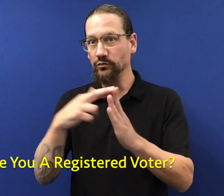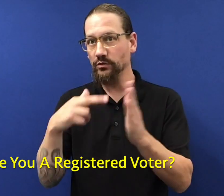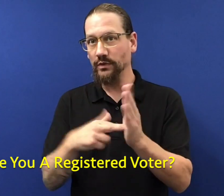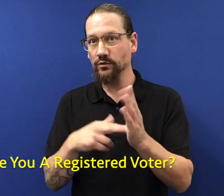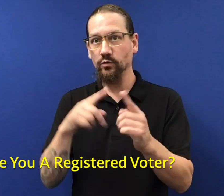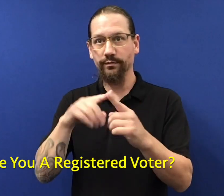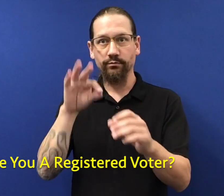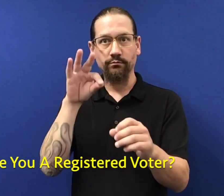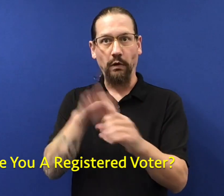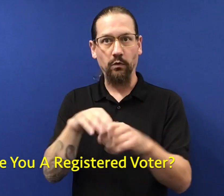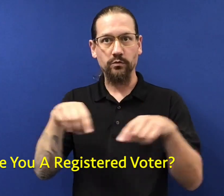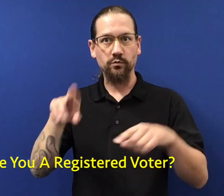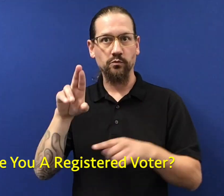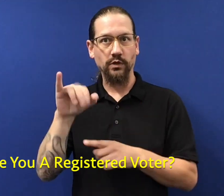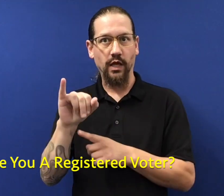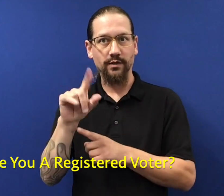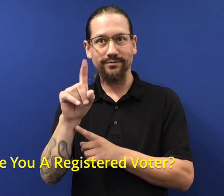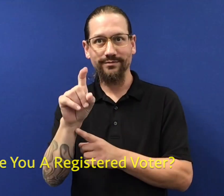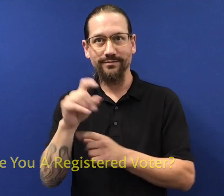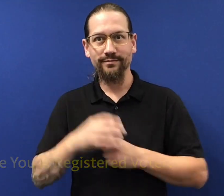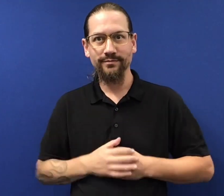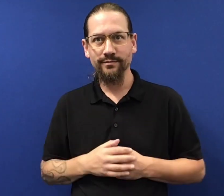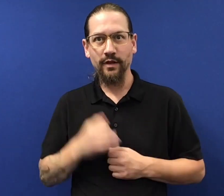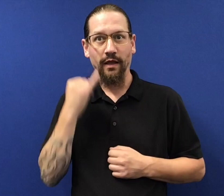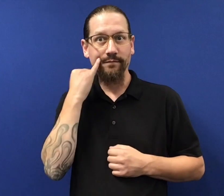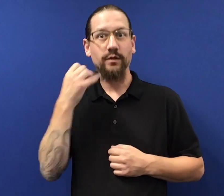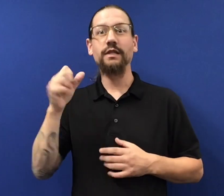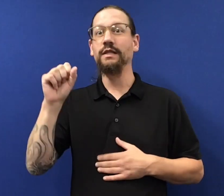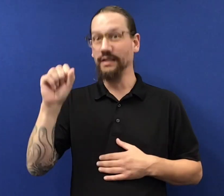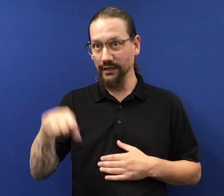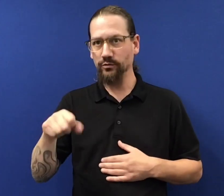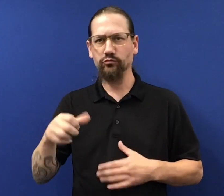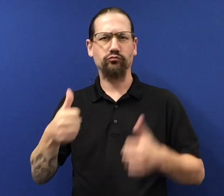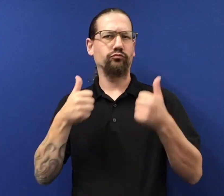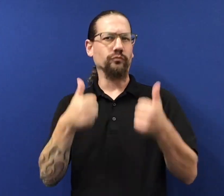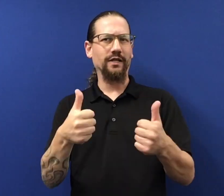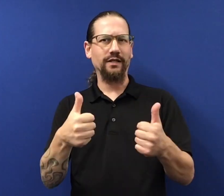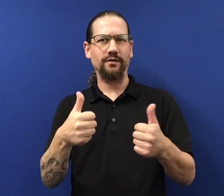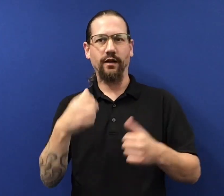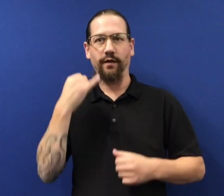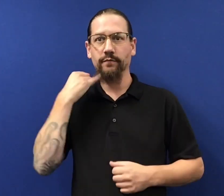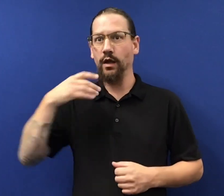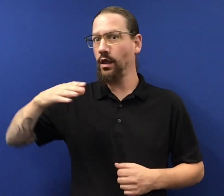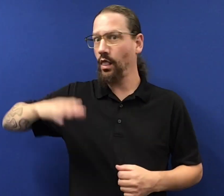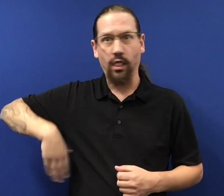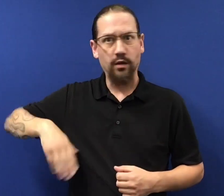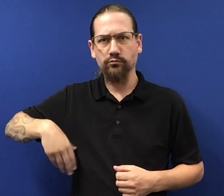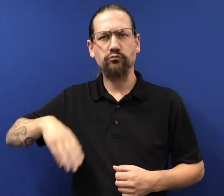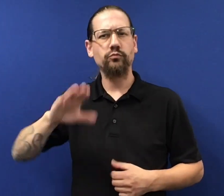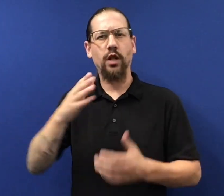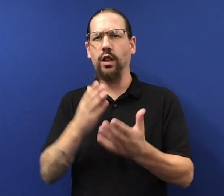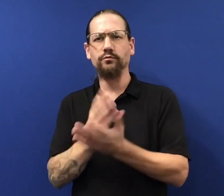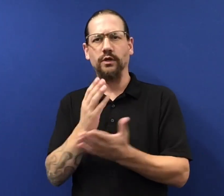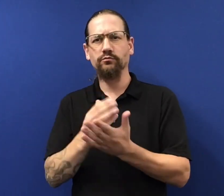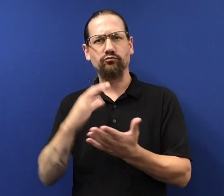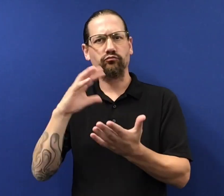Are you a registered voter in Rhode Island yet? If yes, that's great. And if you haven't registered,